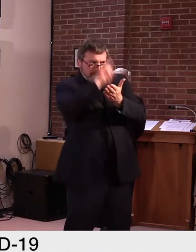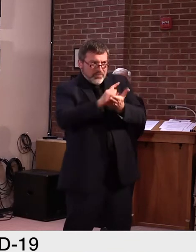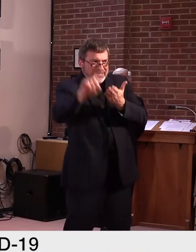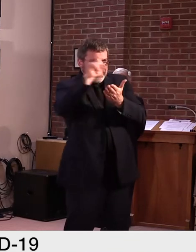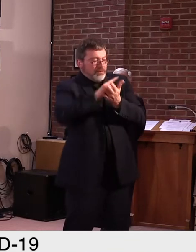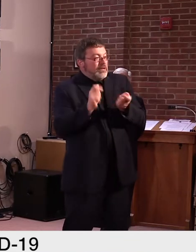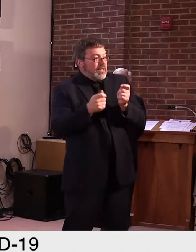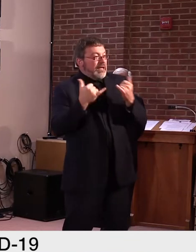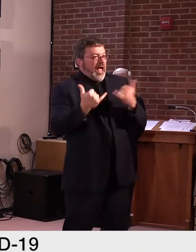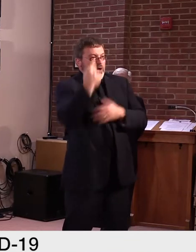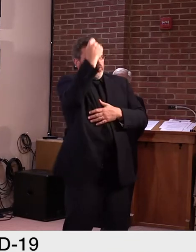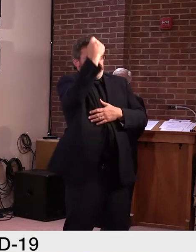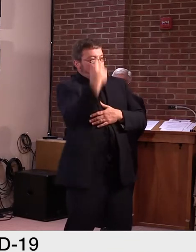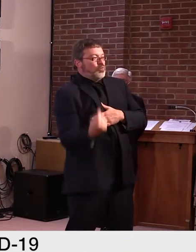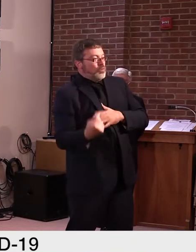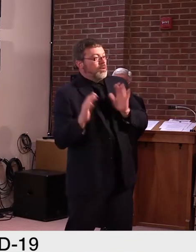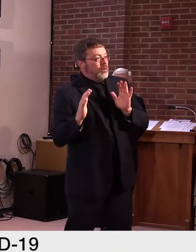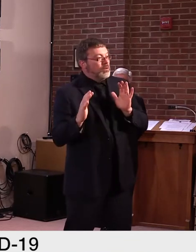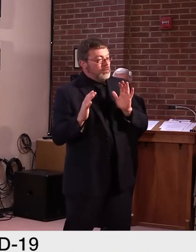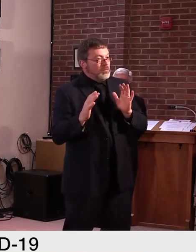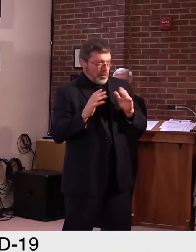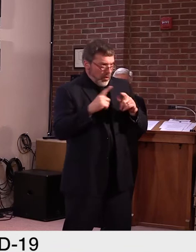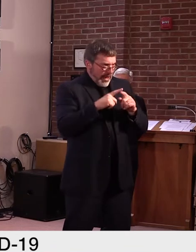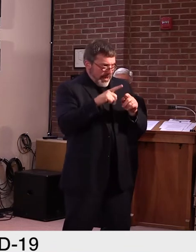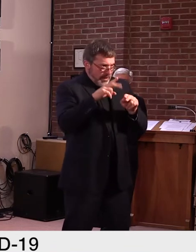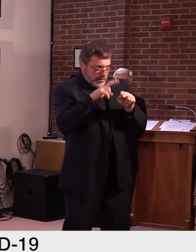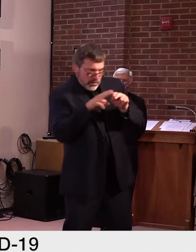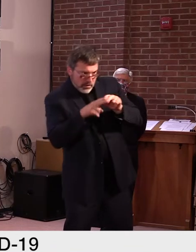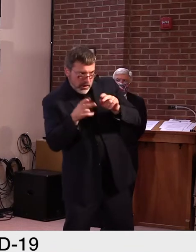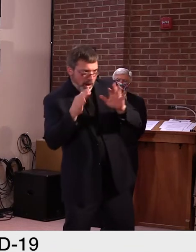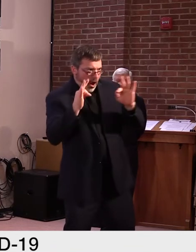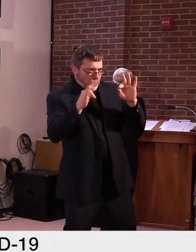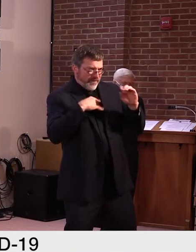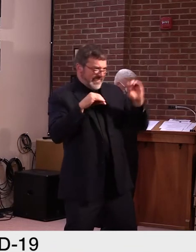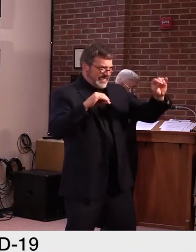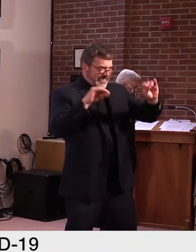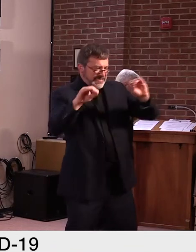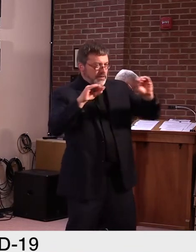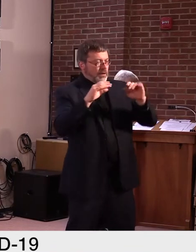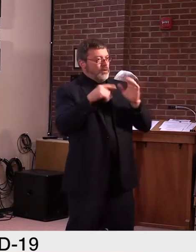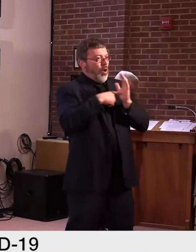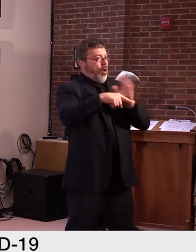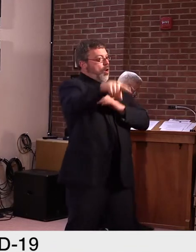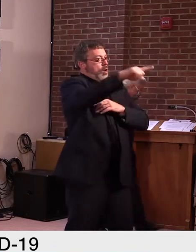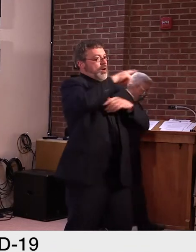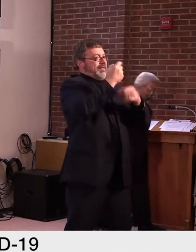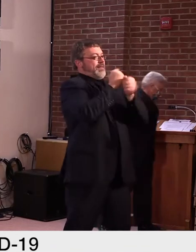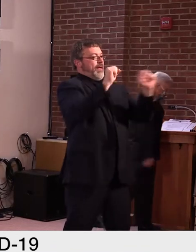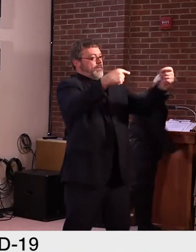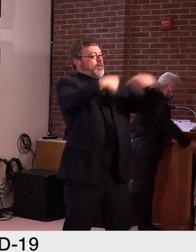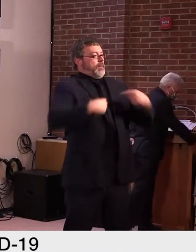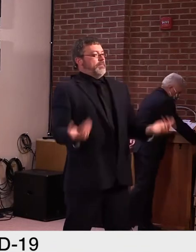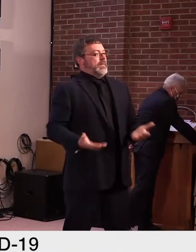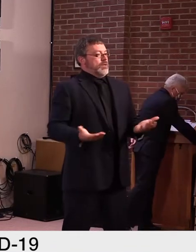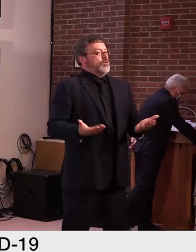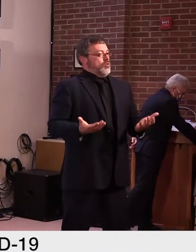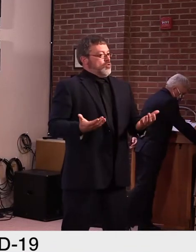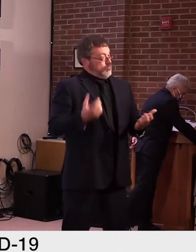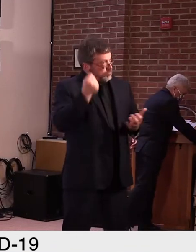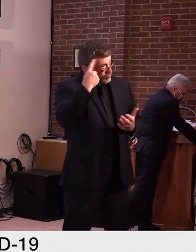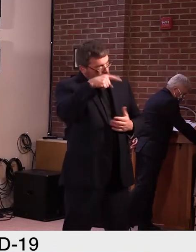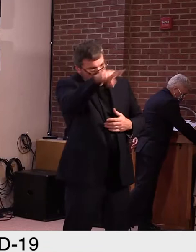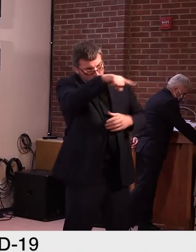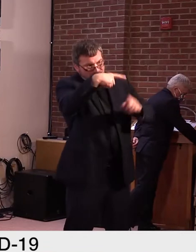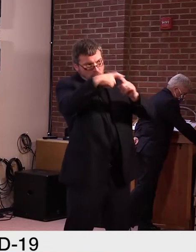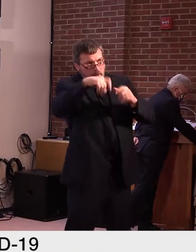decrease. A number of them are right at that 400 threshold, but they did decrease and they're eligible to come to Vermont without a quarantine, particularly